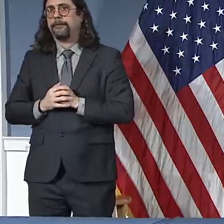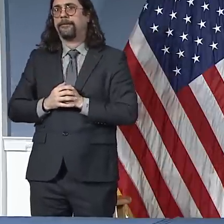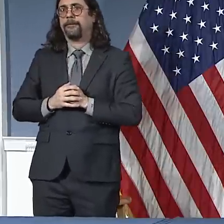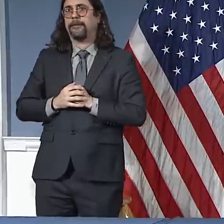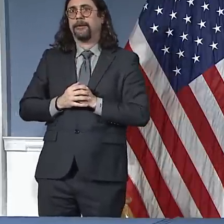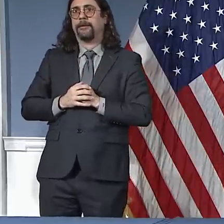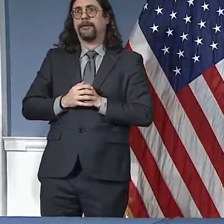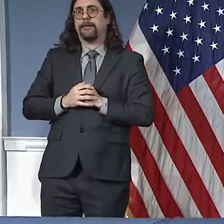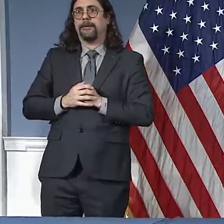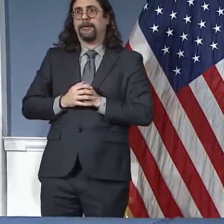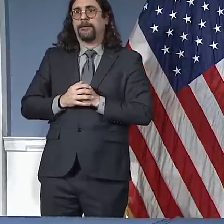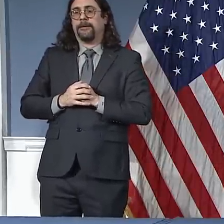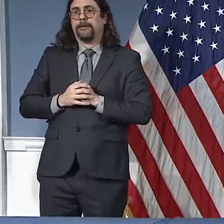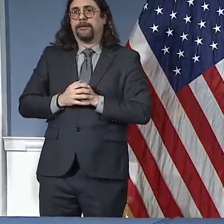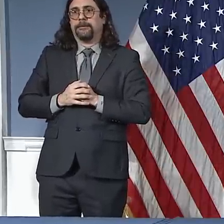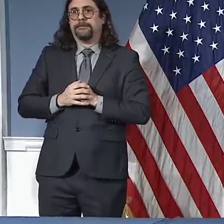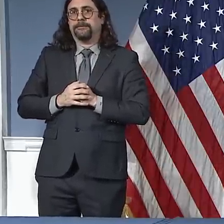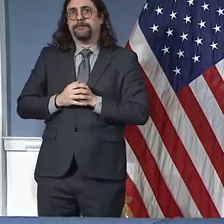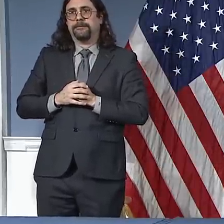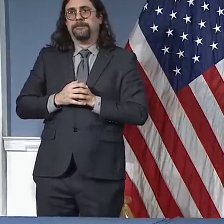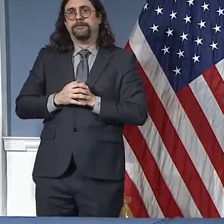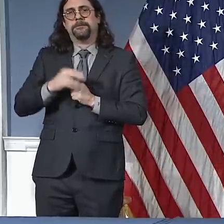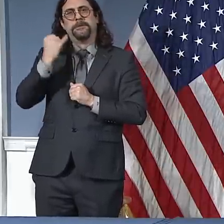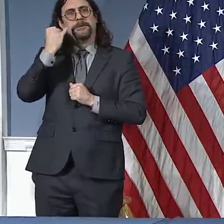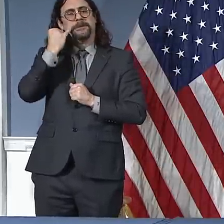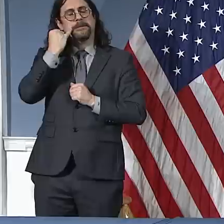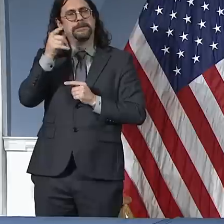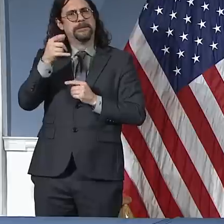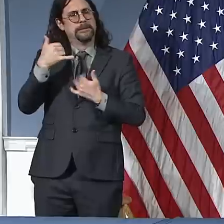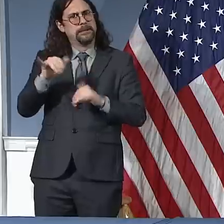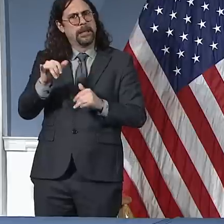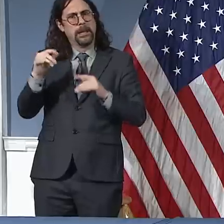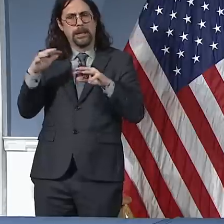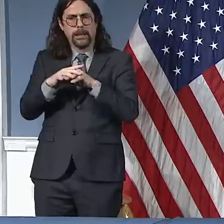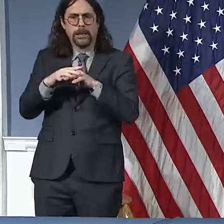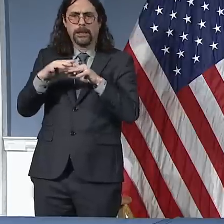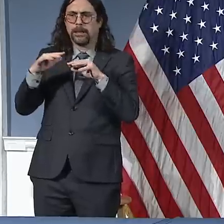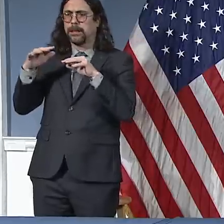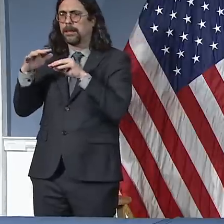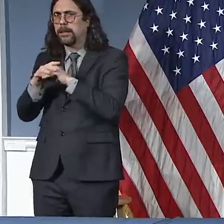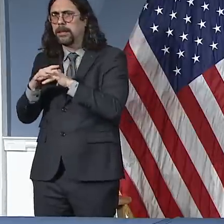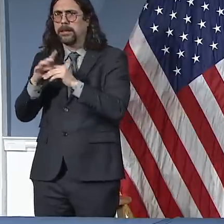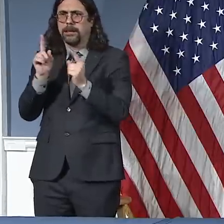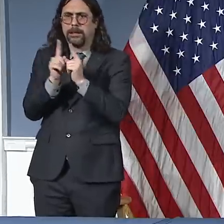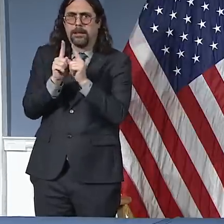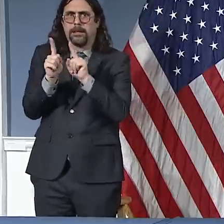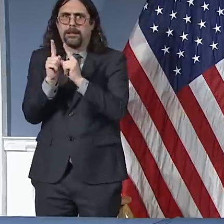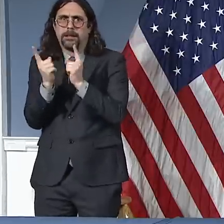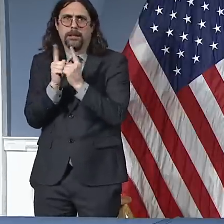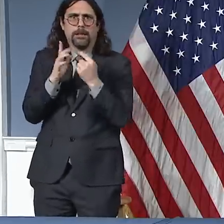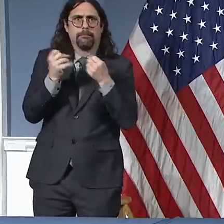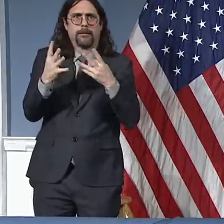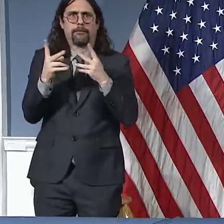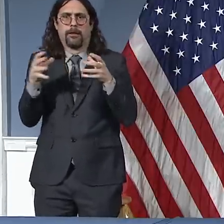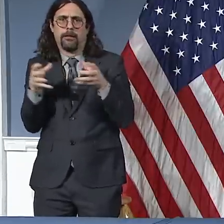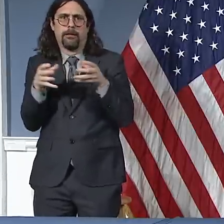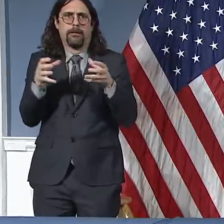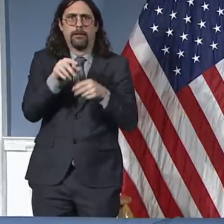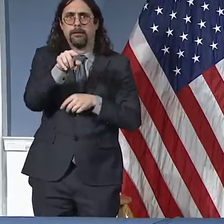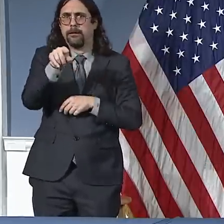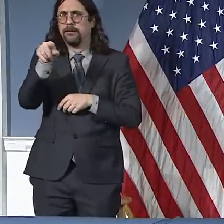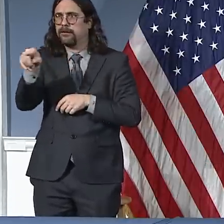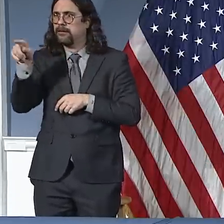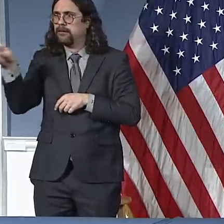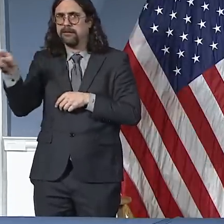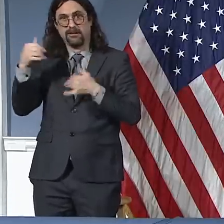that New Yorkers are following these new rules, at that point we'll be prepared to shut down playgrounds for the foreseeable future. So to everyone